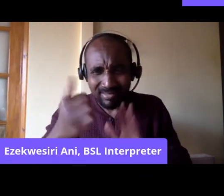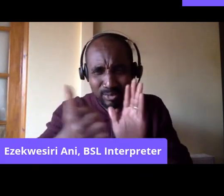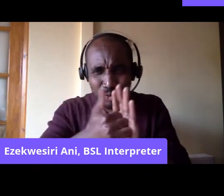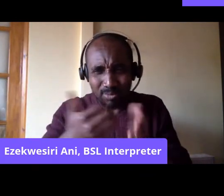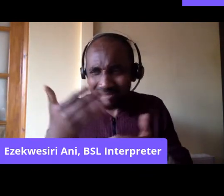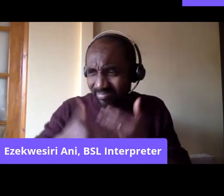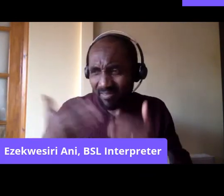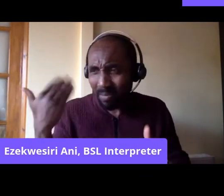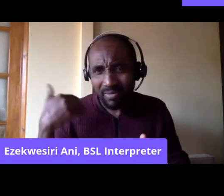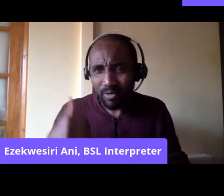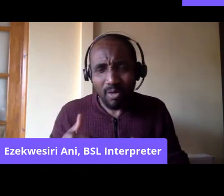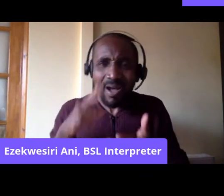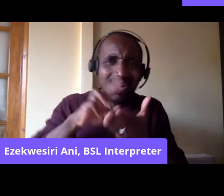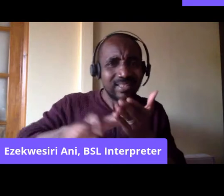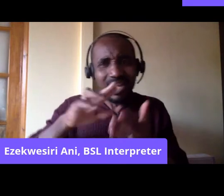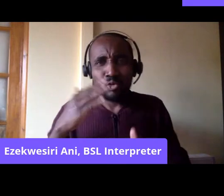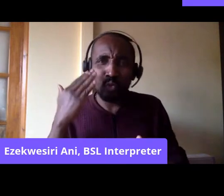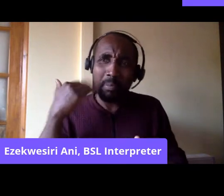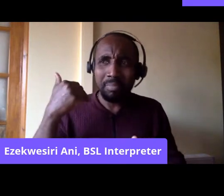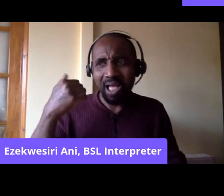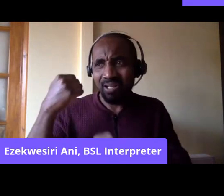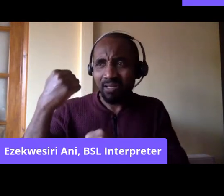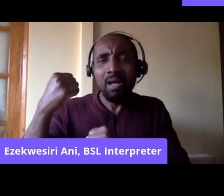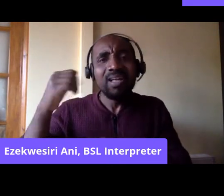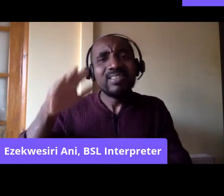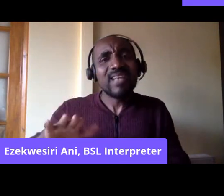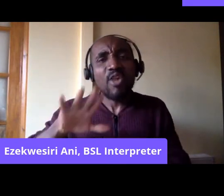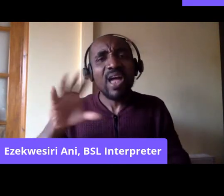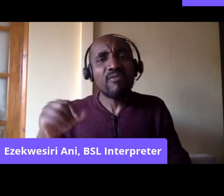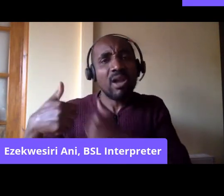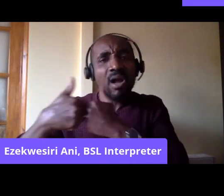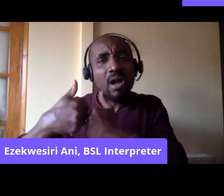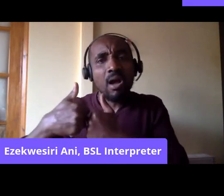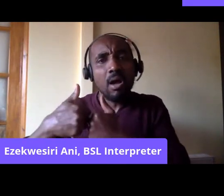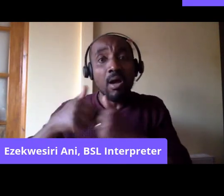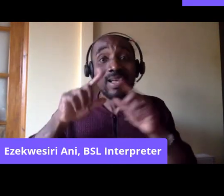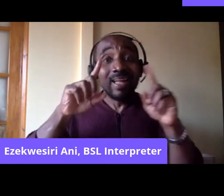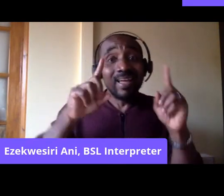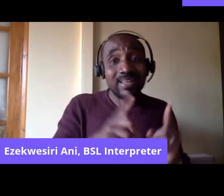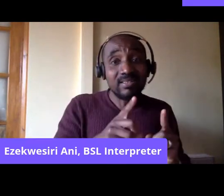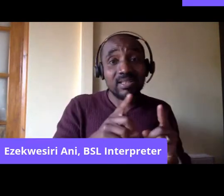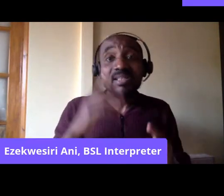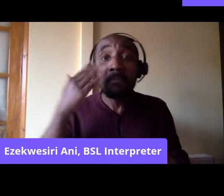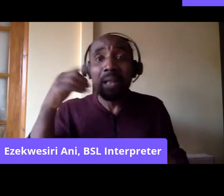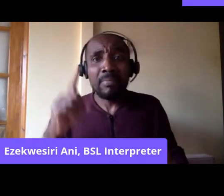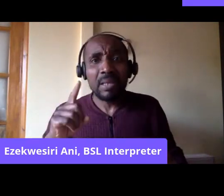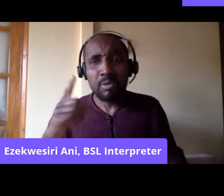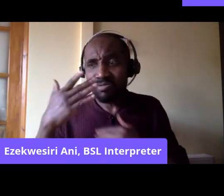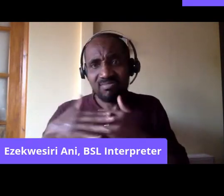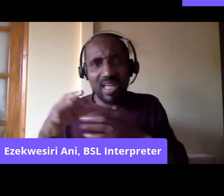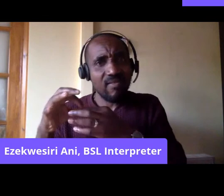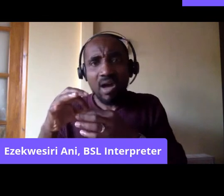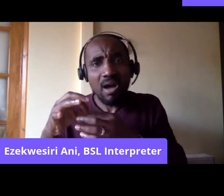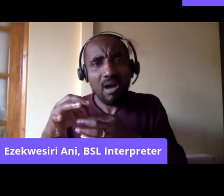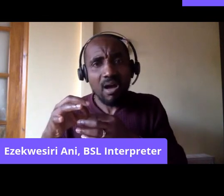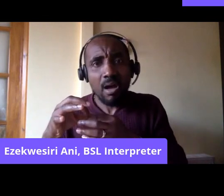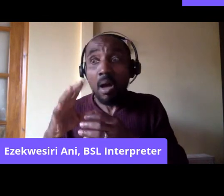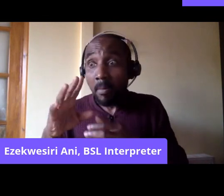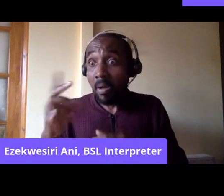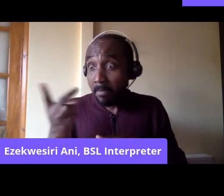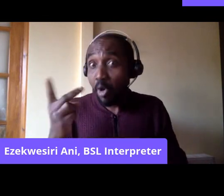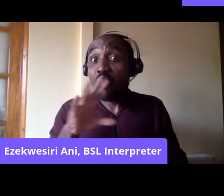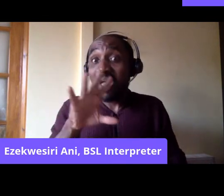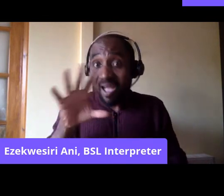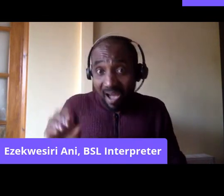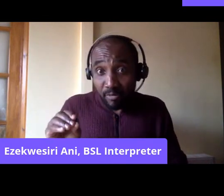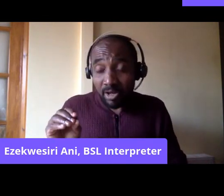was a natural black solidarity in South Africa between Indians and black people who are African people